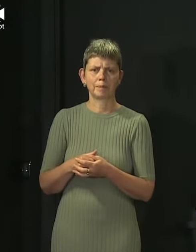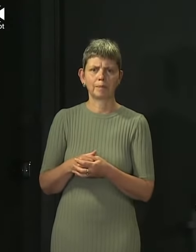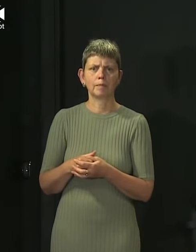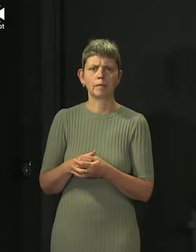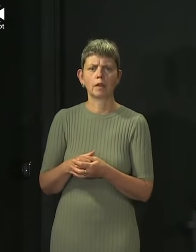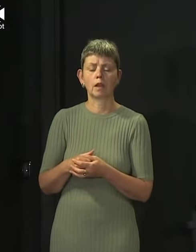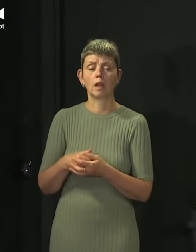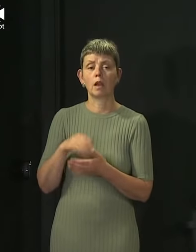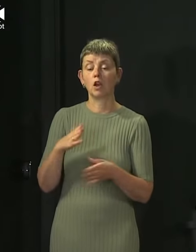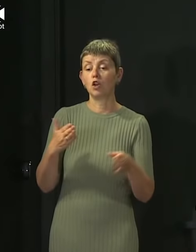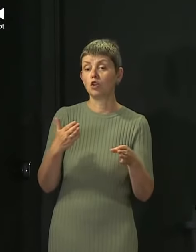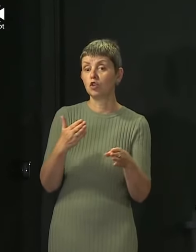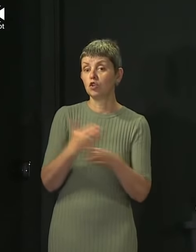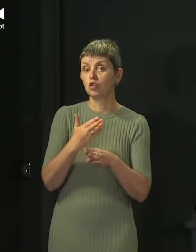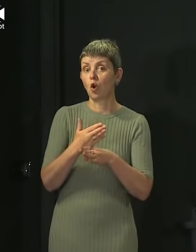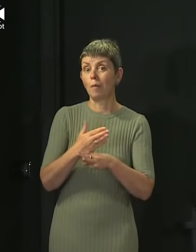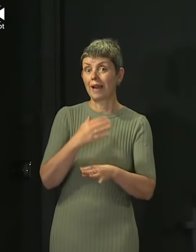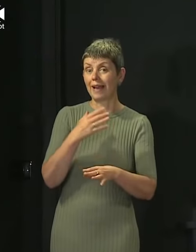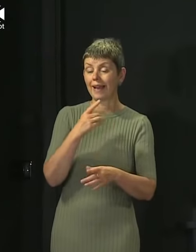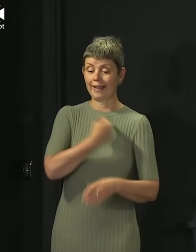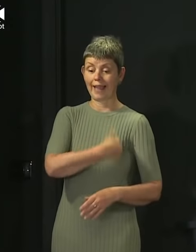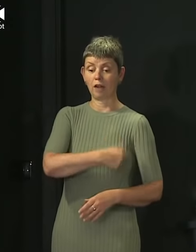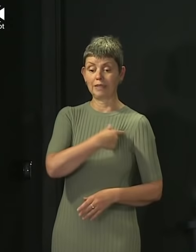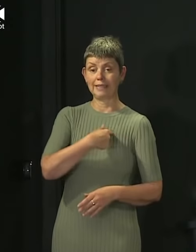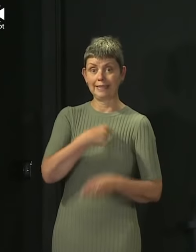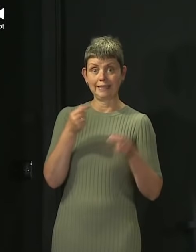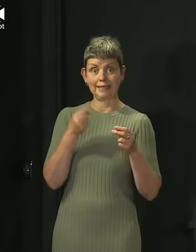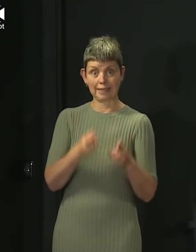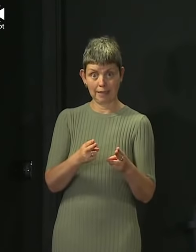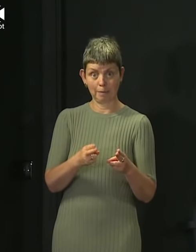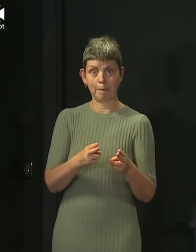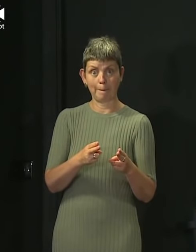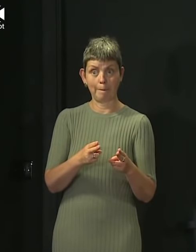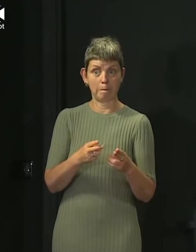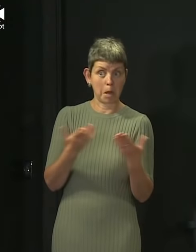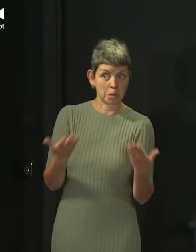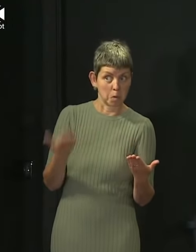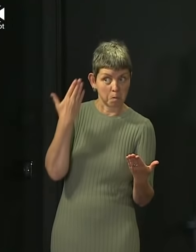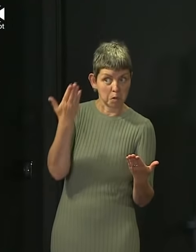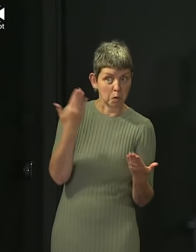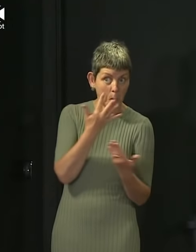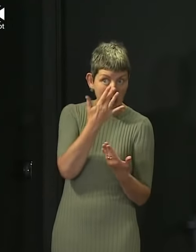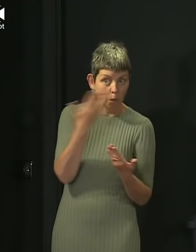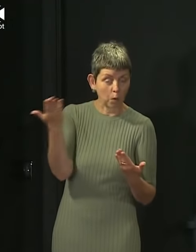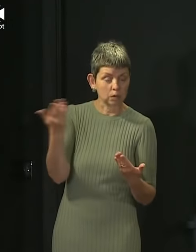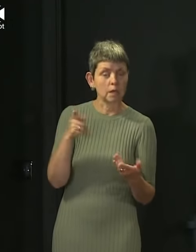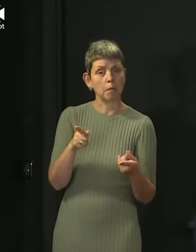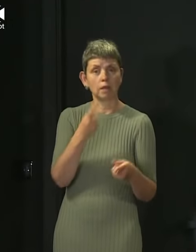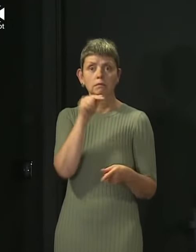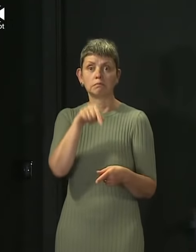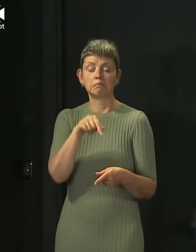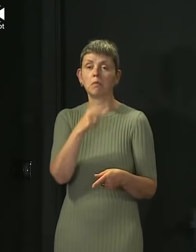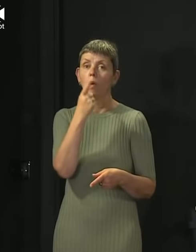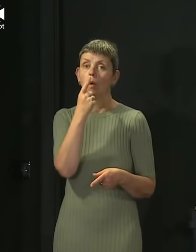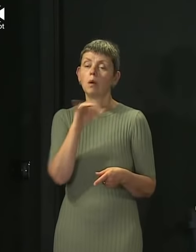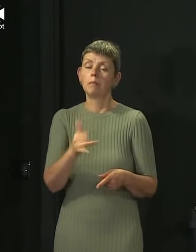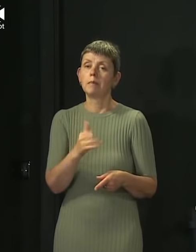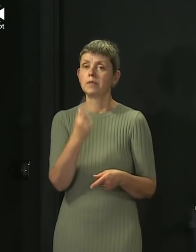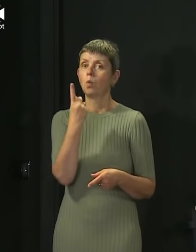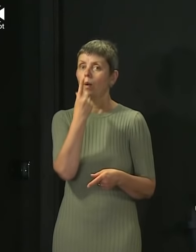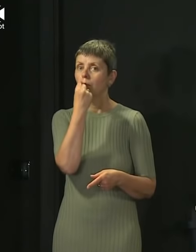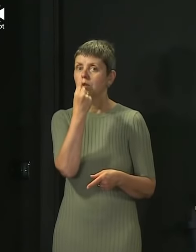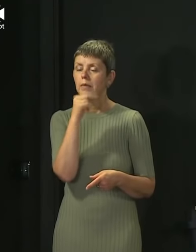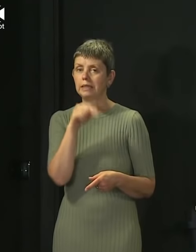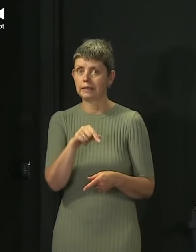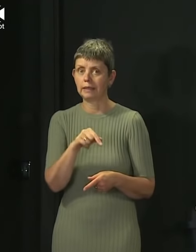job guarantee scheme that we're working on for young people in particular. So people's jobs and livelihoods are absolutely the heart of all of our